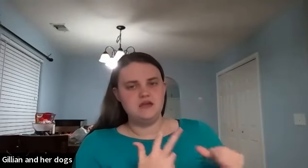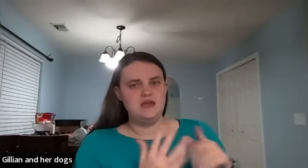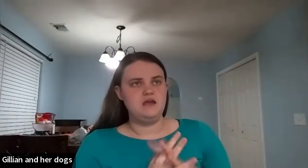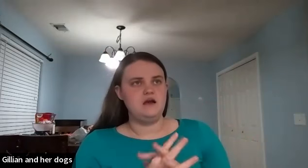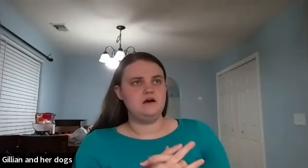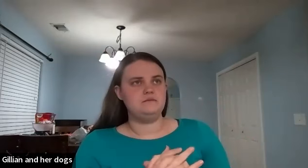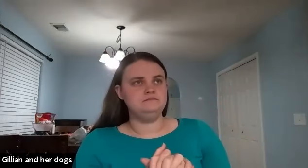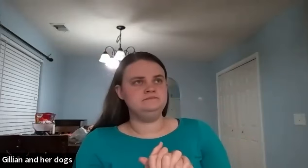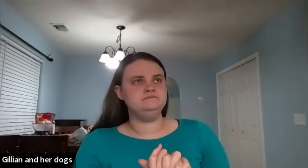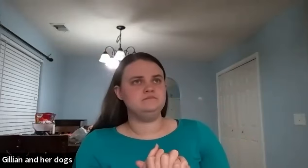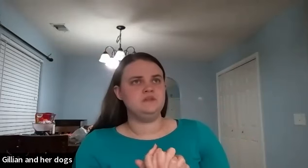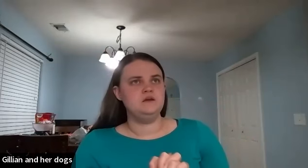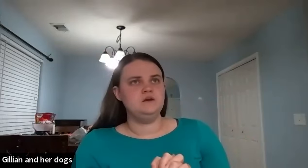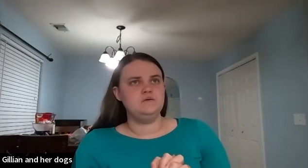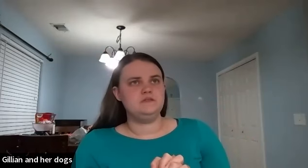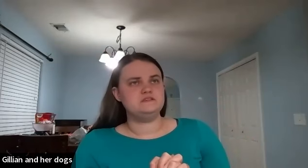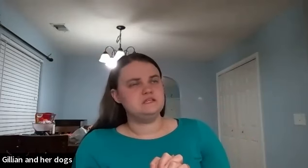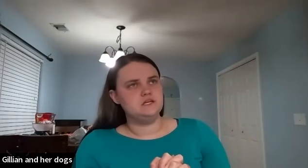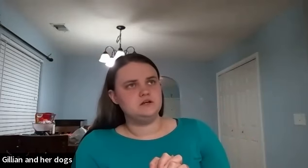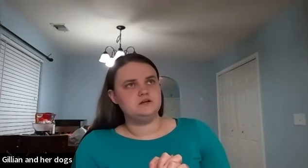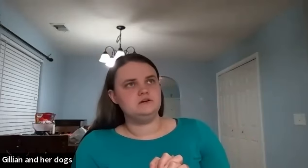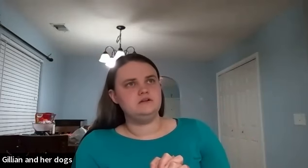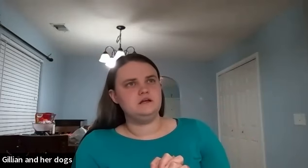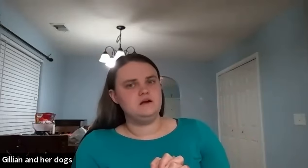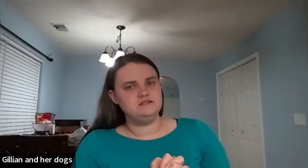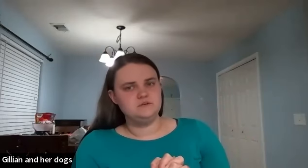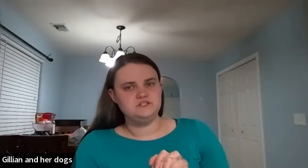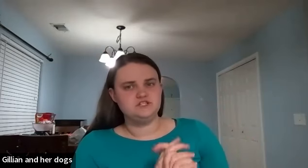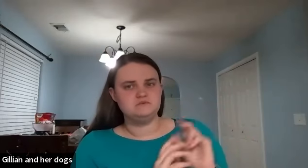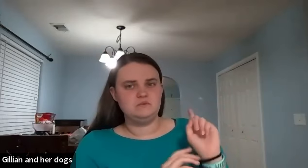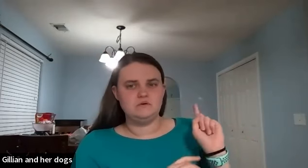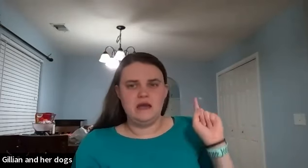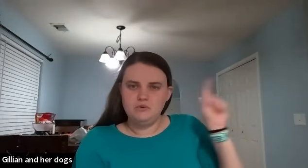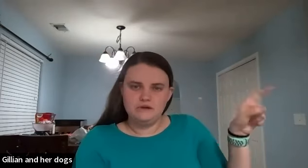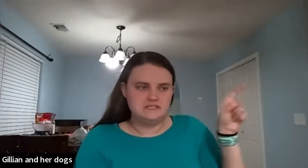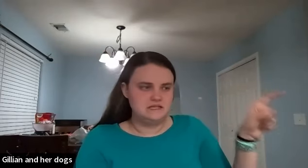they um with the singular a lot of times it's just more that pointing